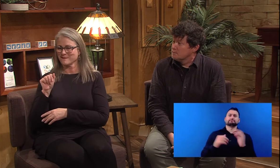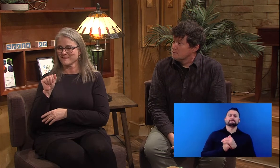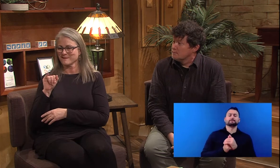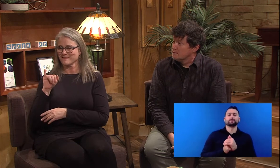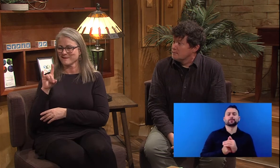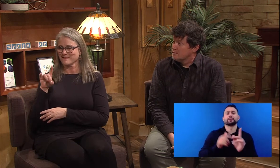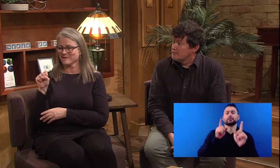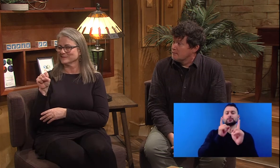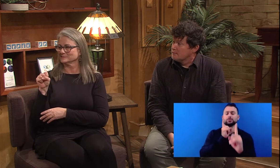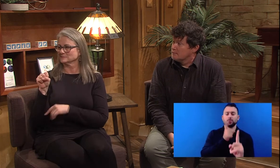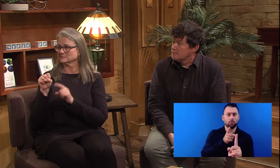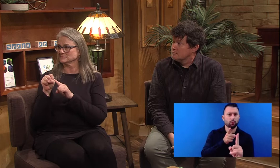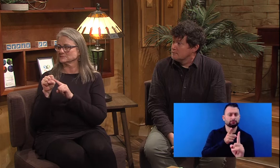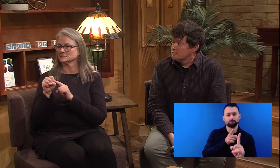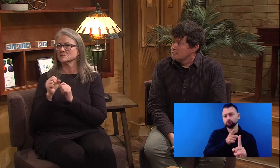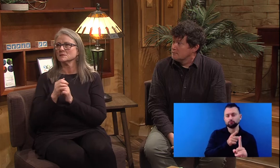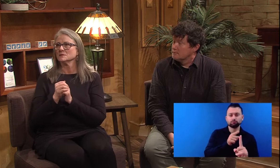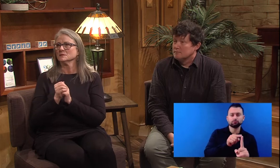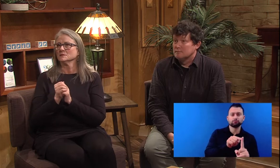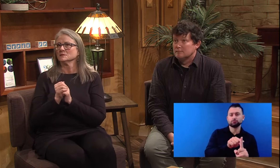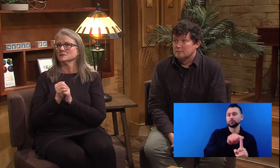I'd like to direct our attention now to AIDS.